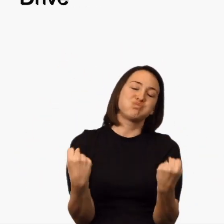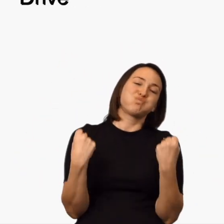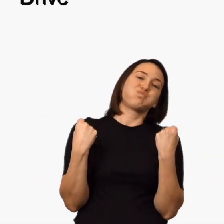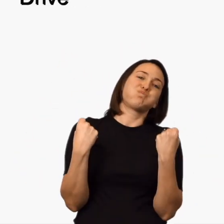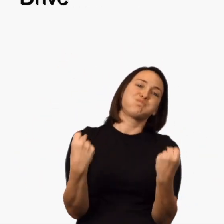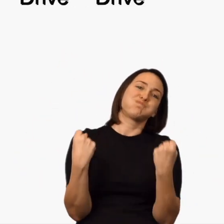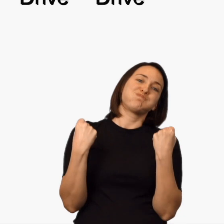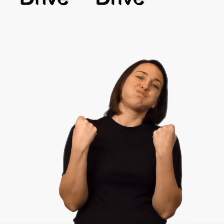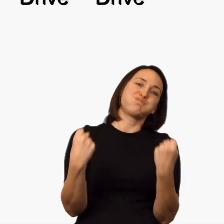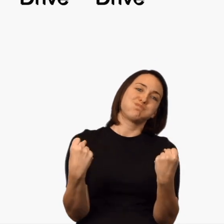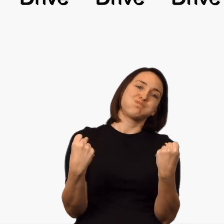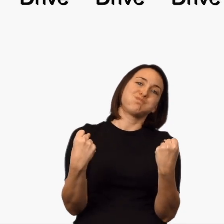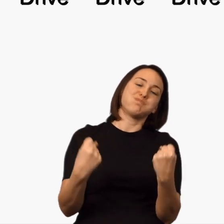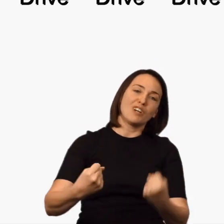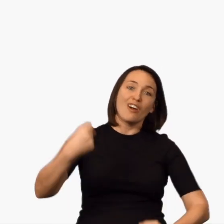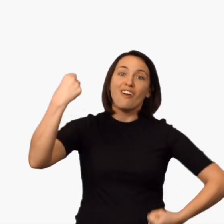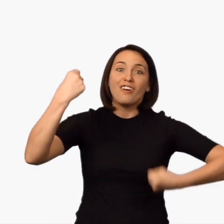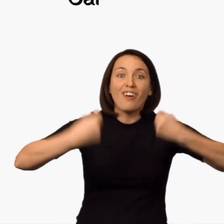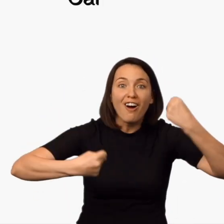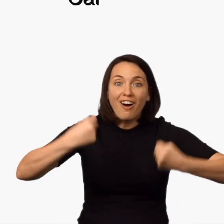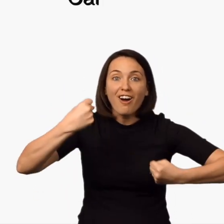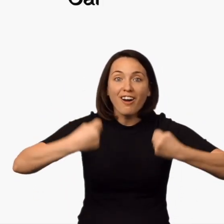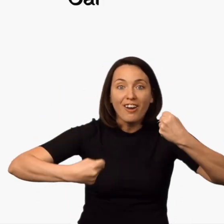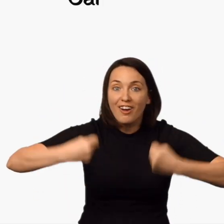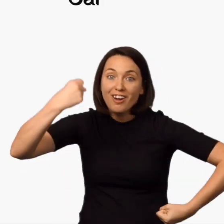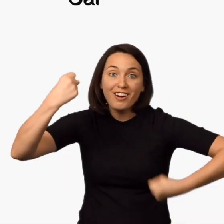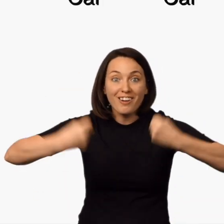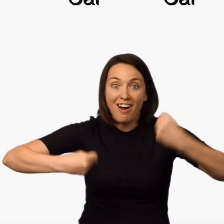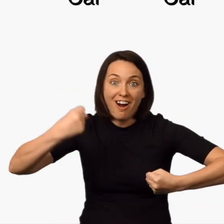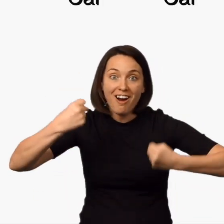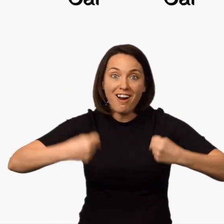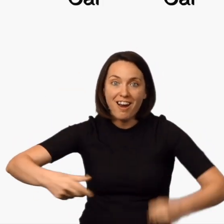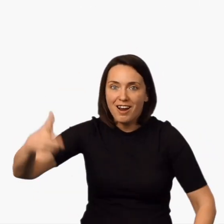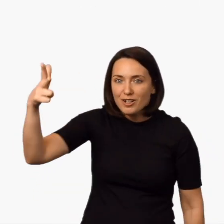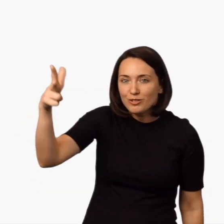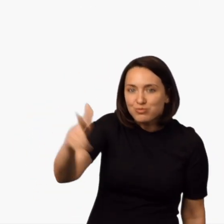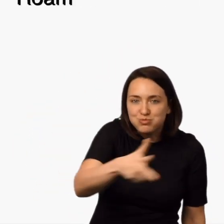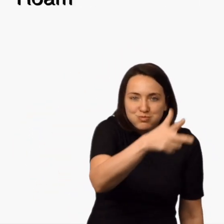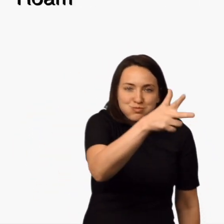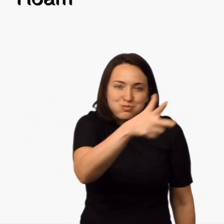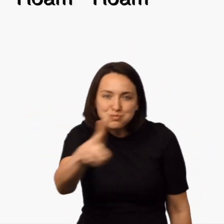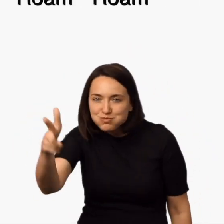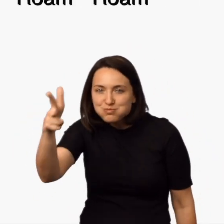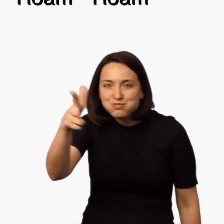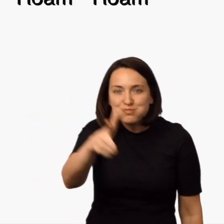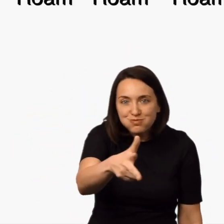Drive, drive, drive Car, car Roam, roam, roam